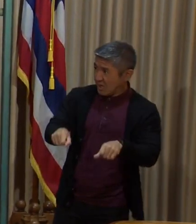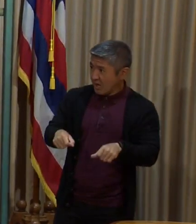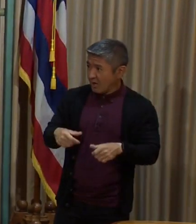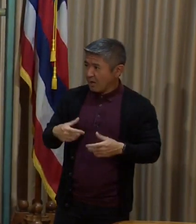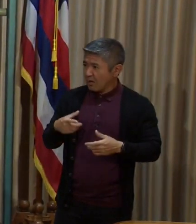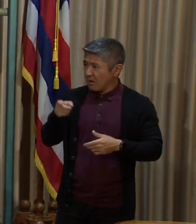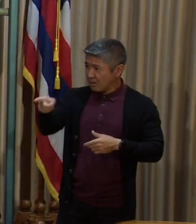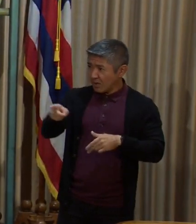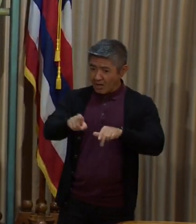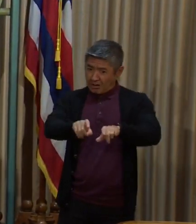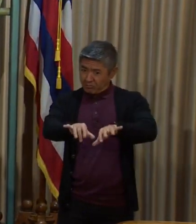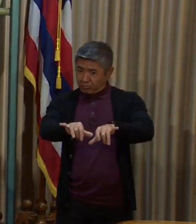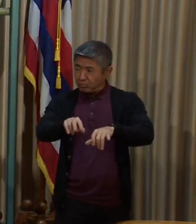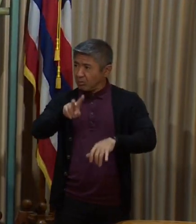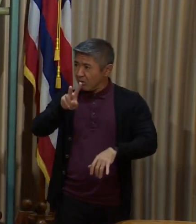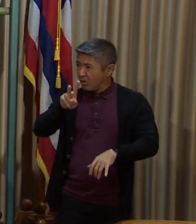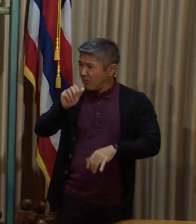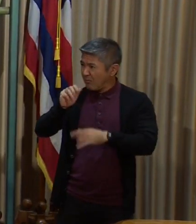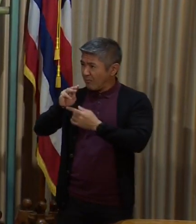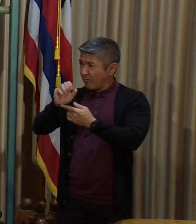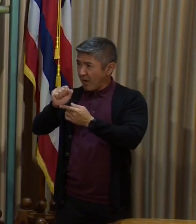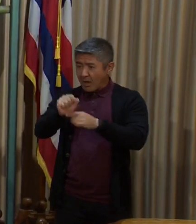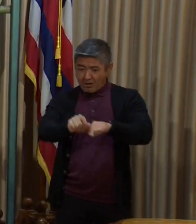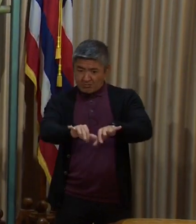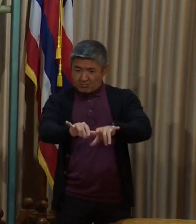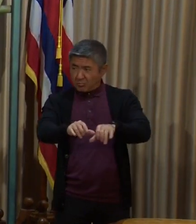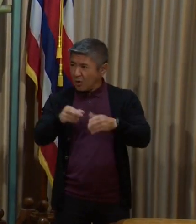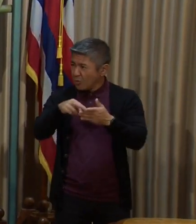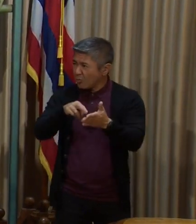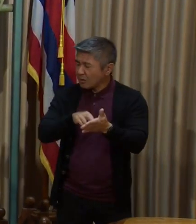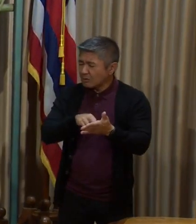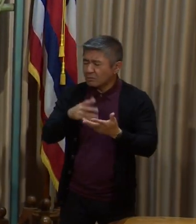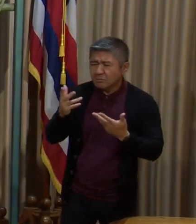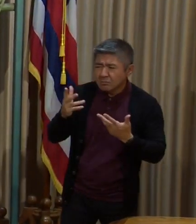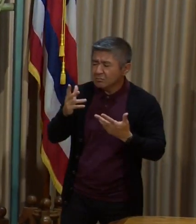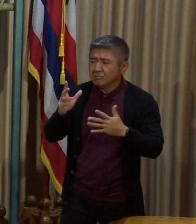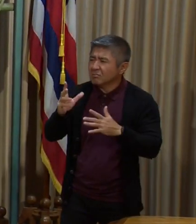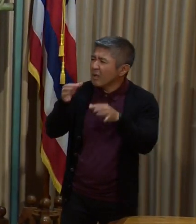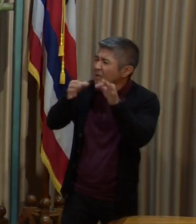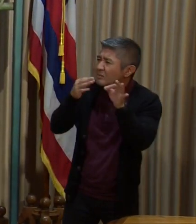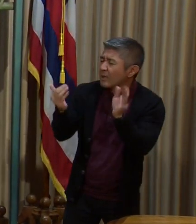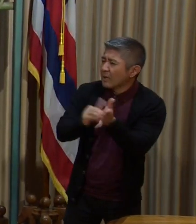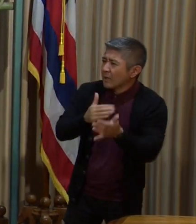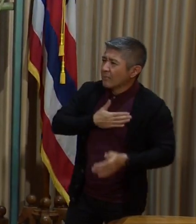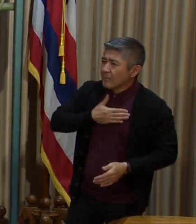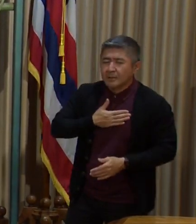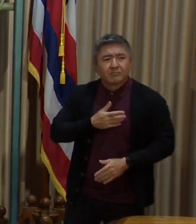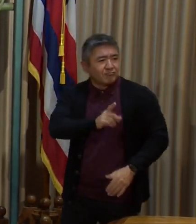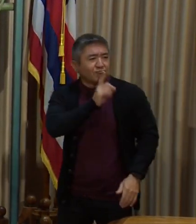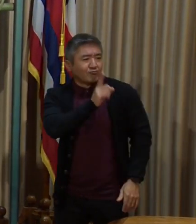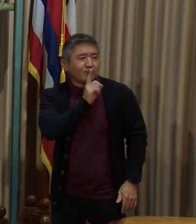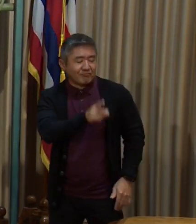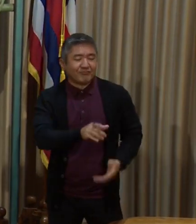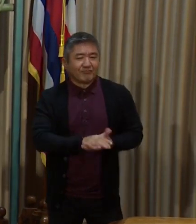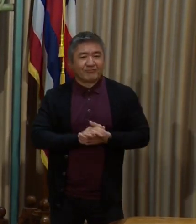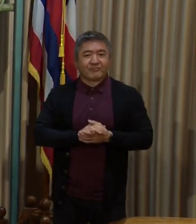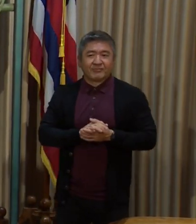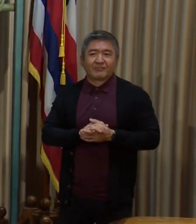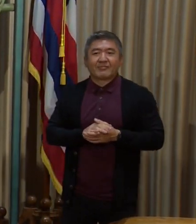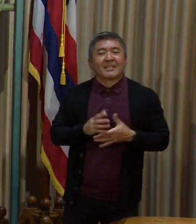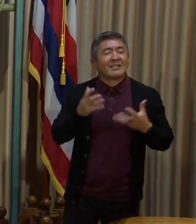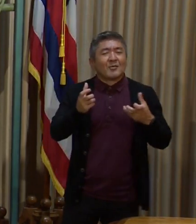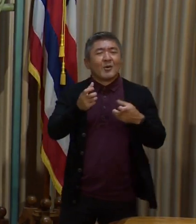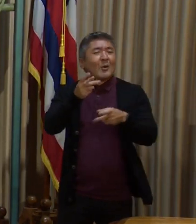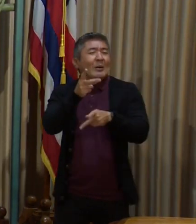this VAMS and print out the record? you just explain that? Because I've gotten some people worried about this. Sure. So we're trying to keep it really